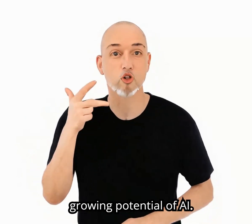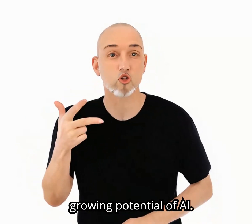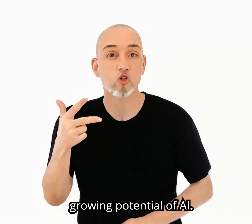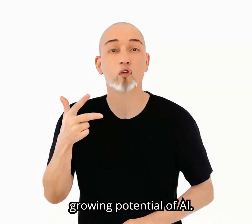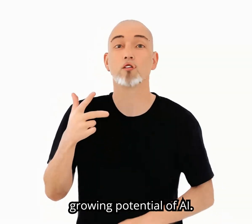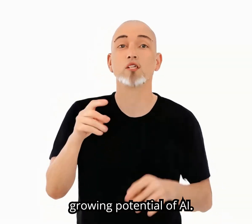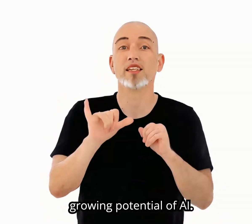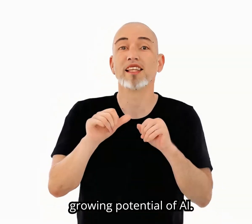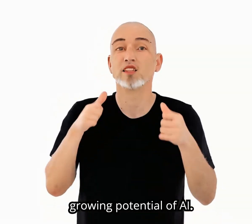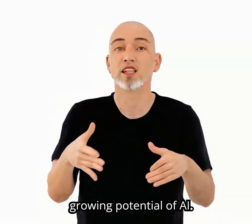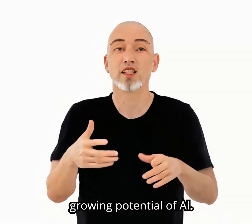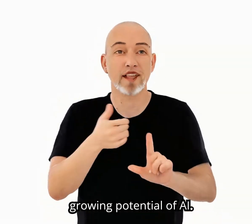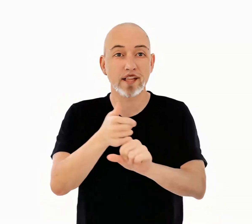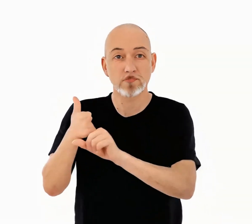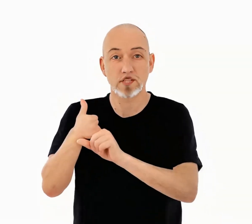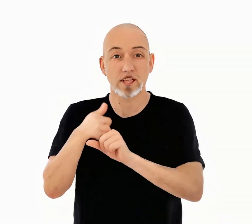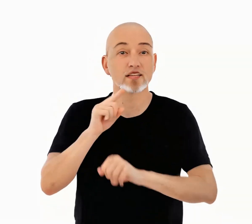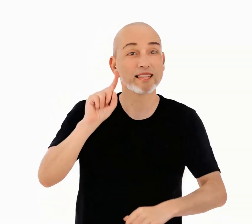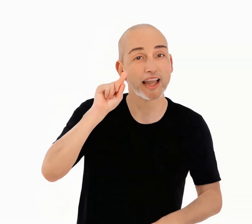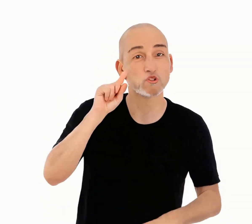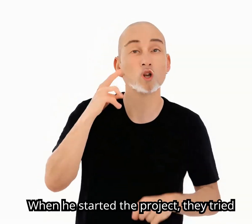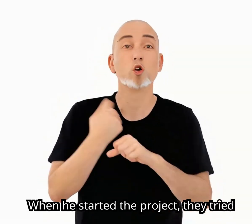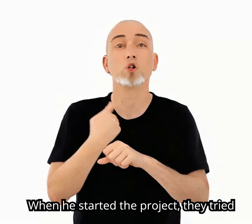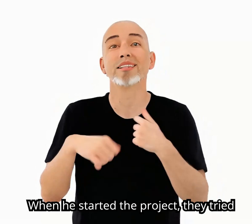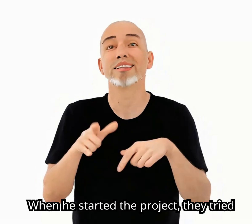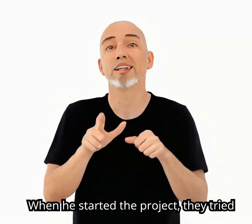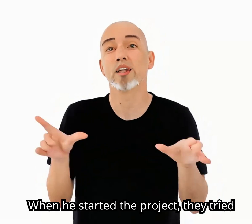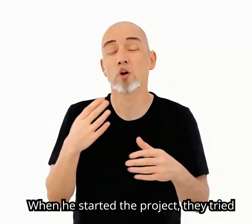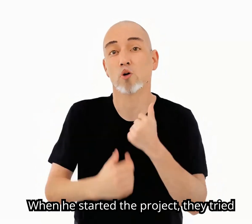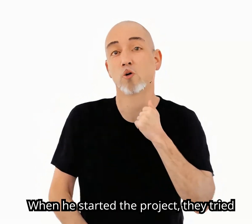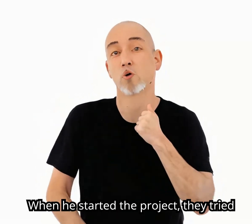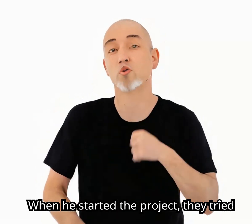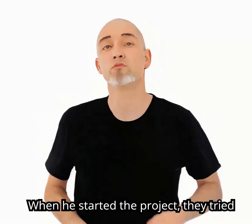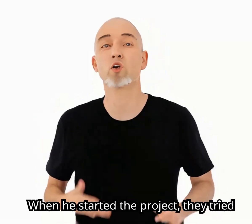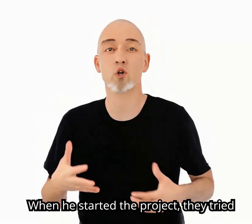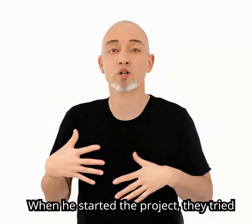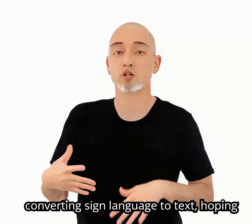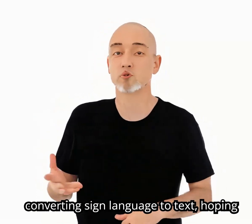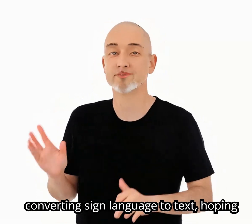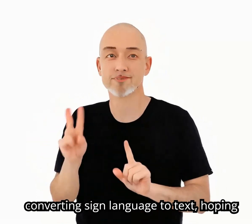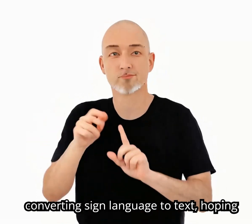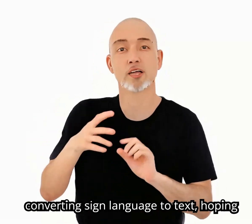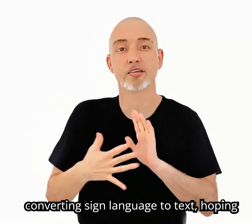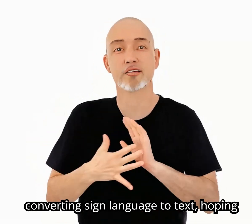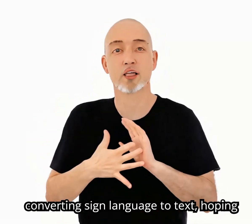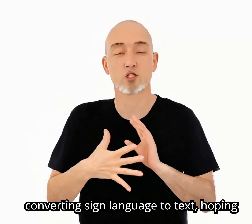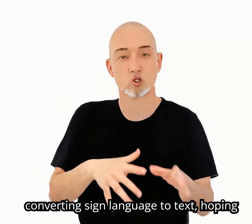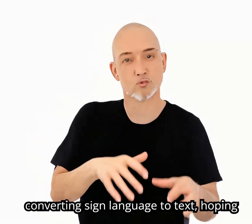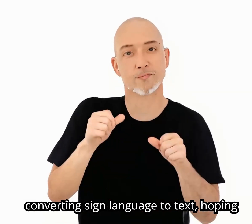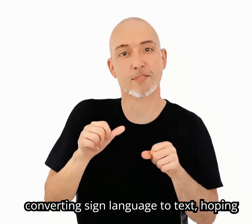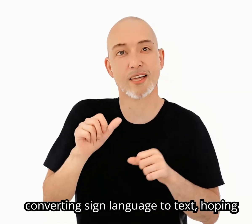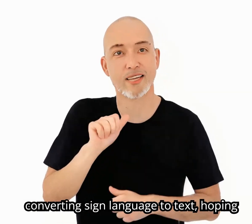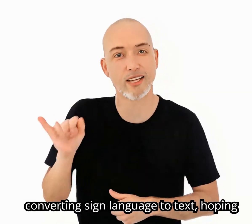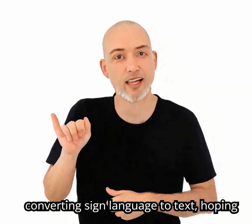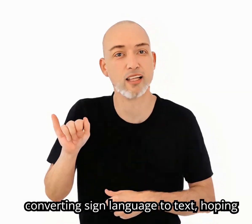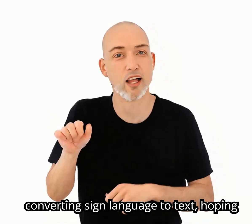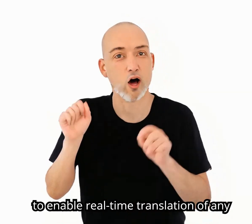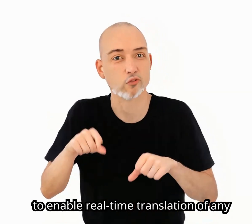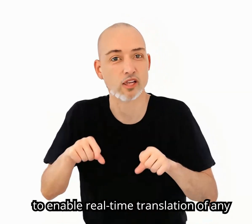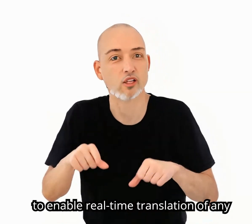growing potential of AI. When he started the project, they tried converting sign language to text, hoping to enable